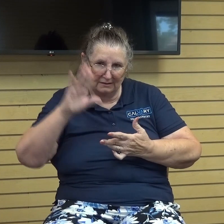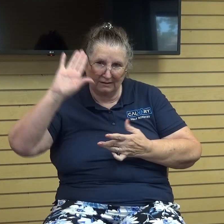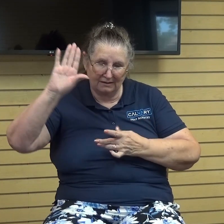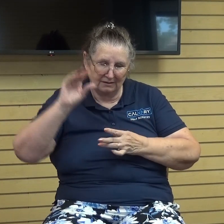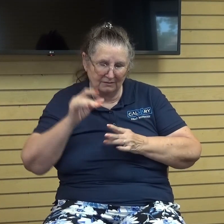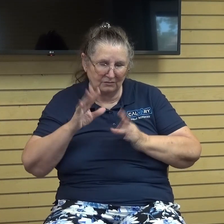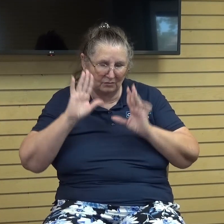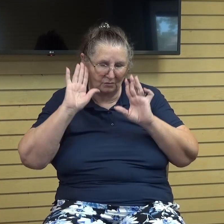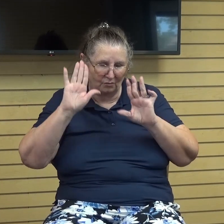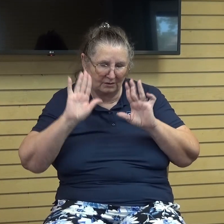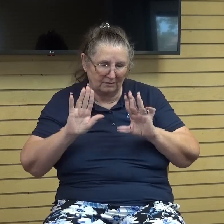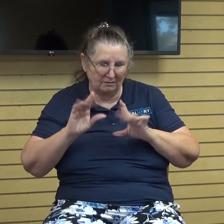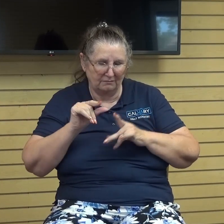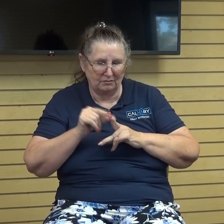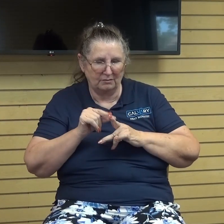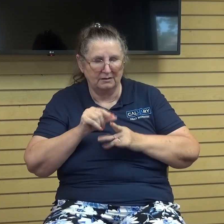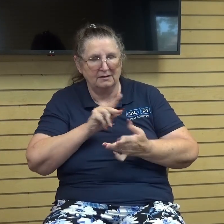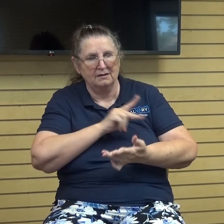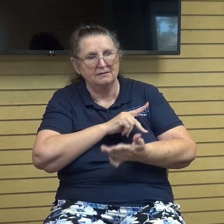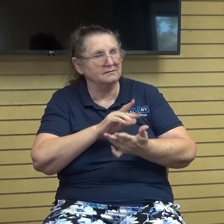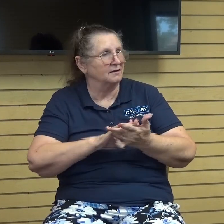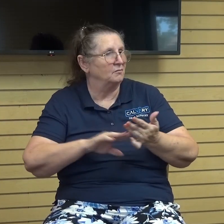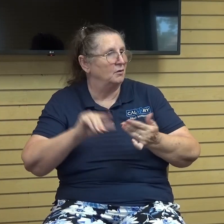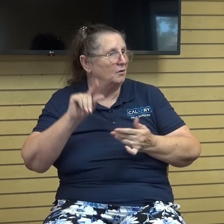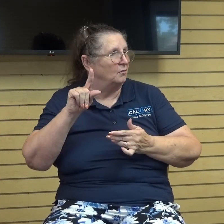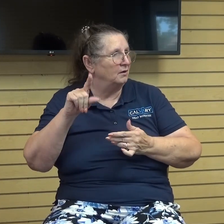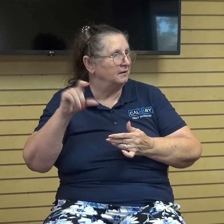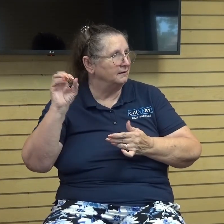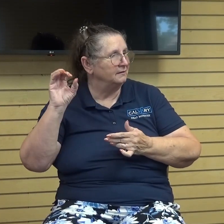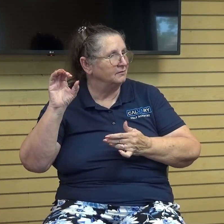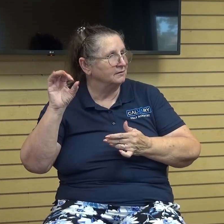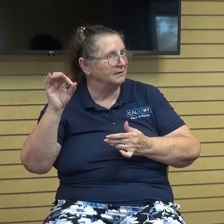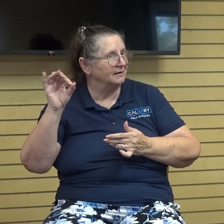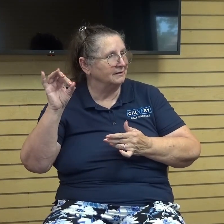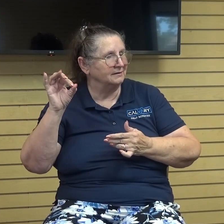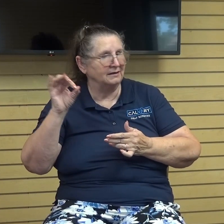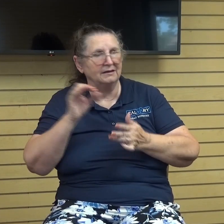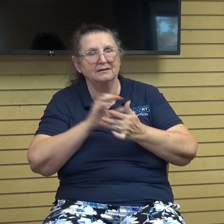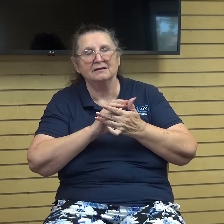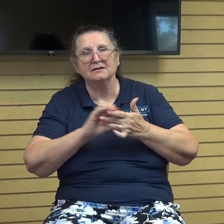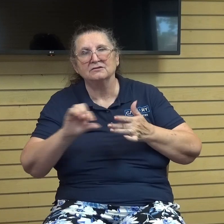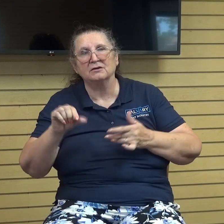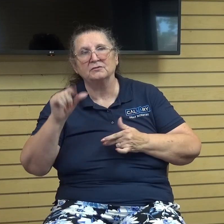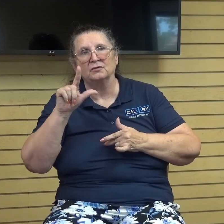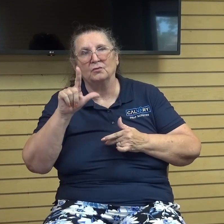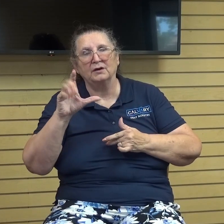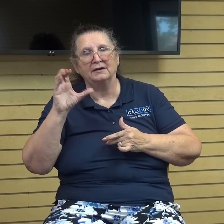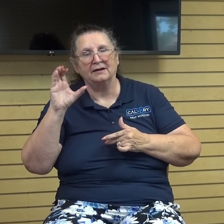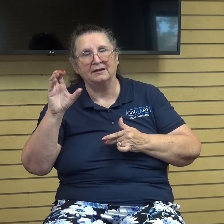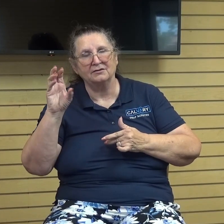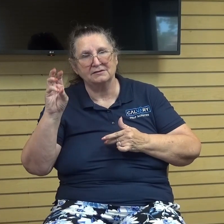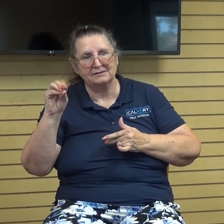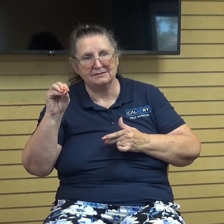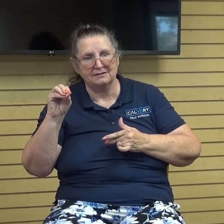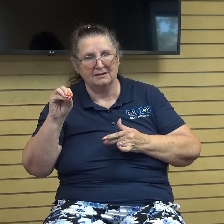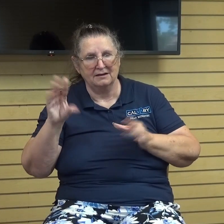119 160 says the sum of your word is truth and every one of your righteous rules